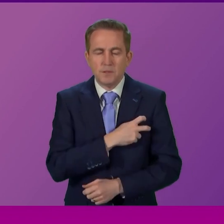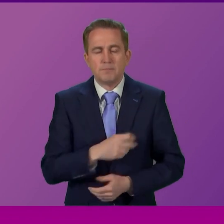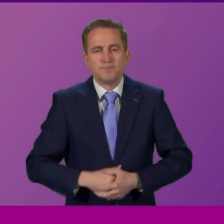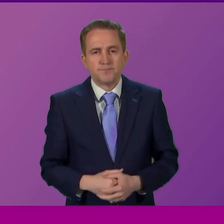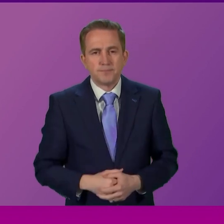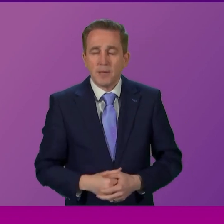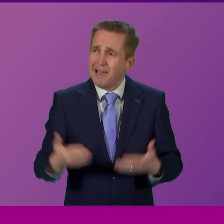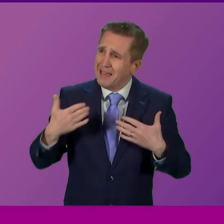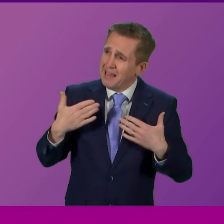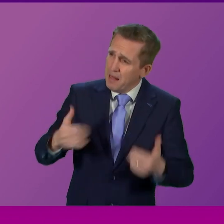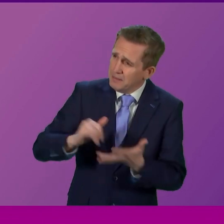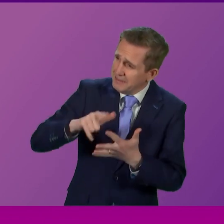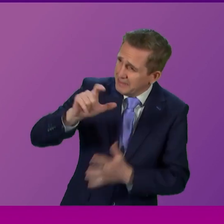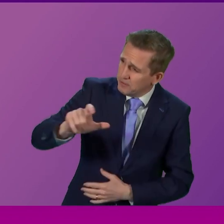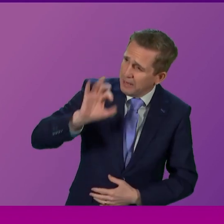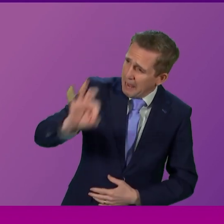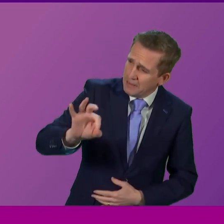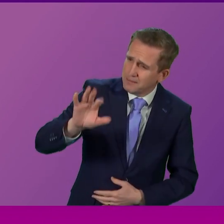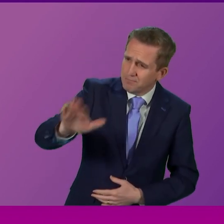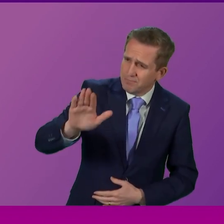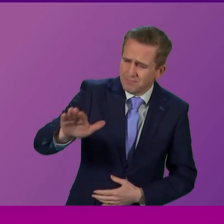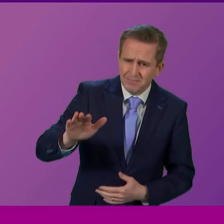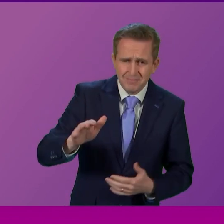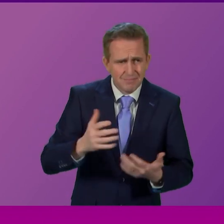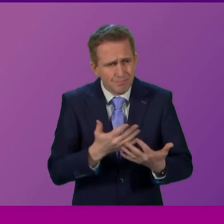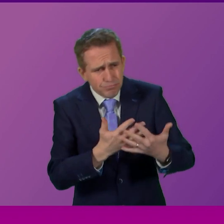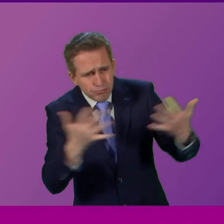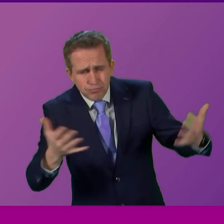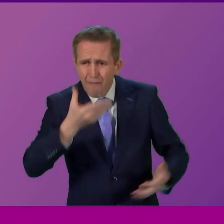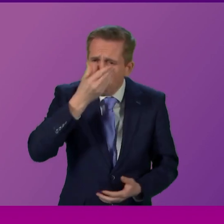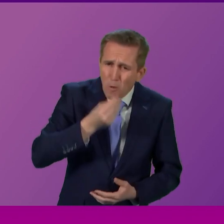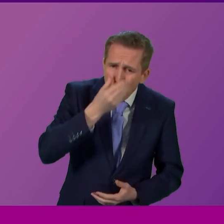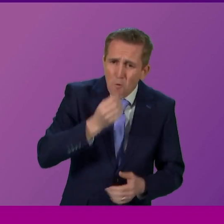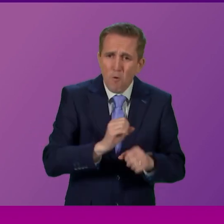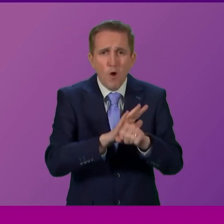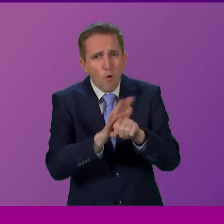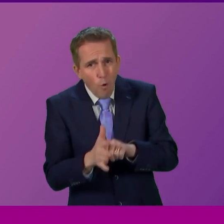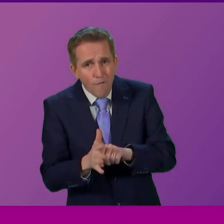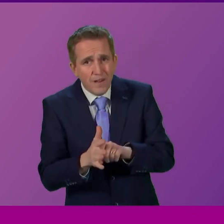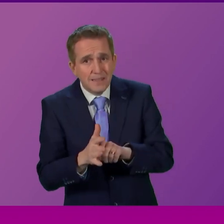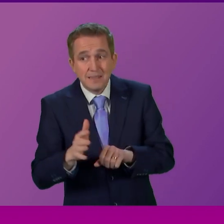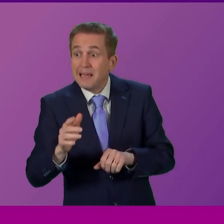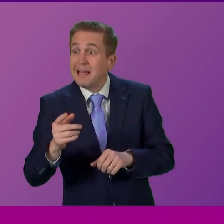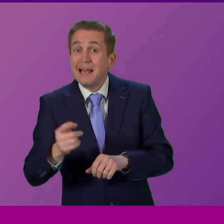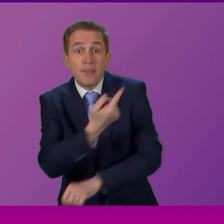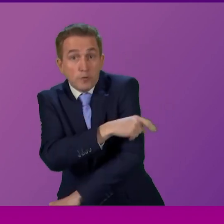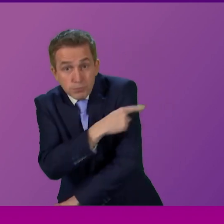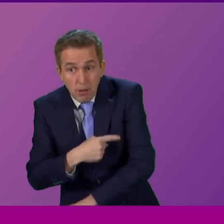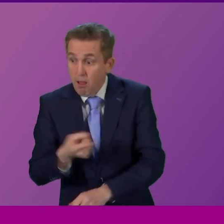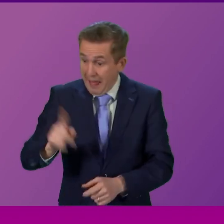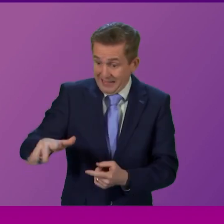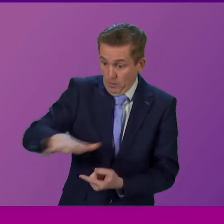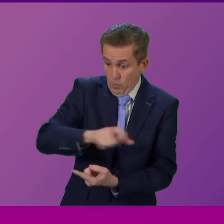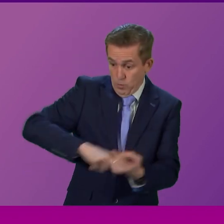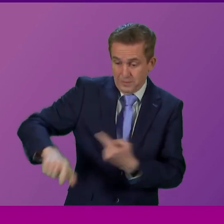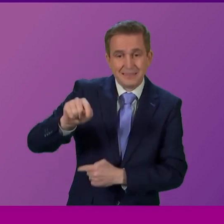is in relation to the amount of people that are suffering from flu and COVID, not just in our hospitals but in our communities. Can I ask the Cabinet